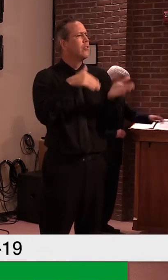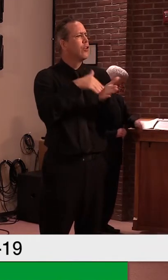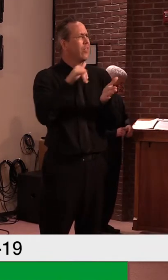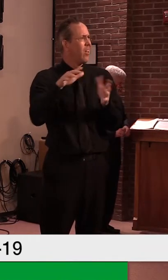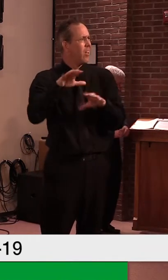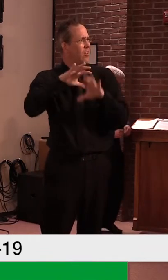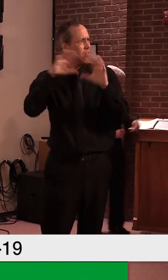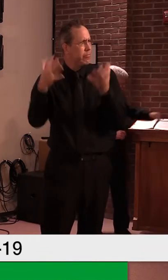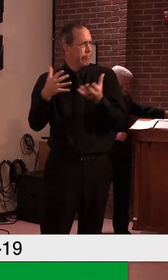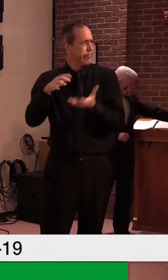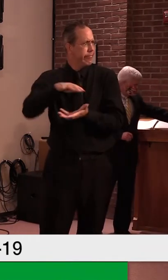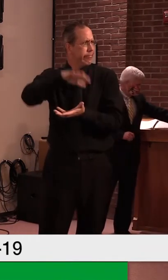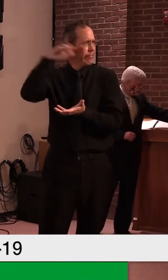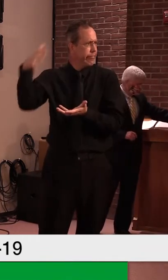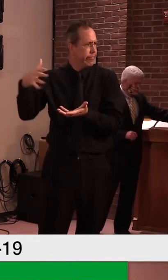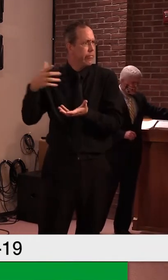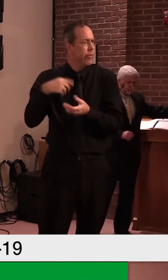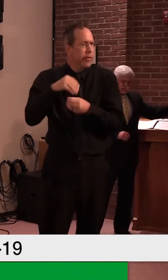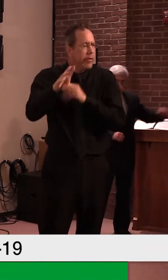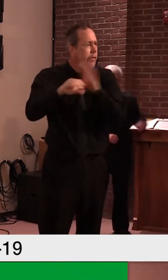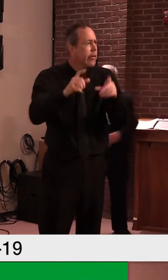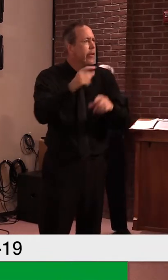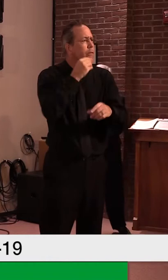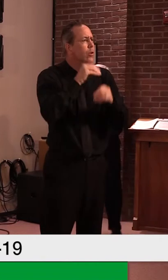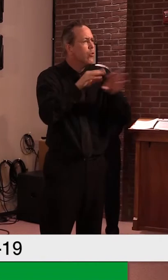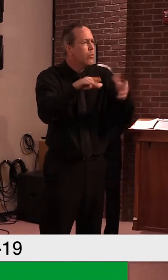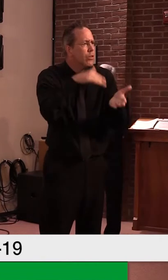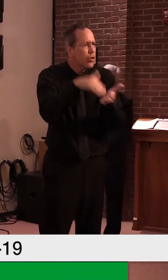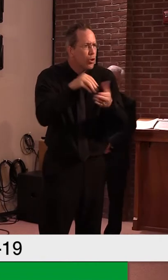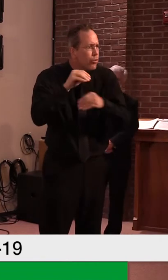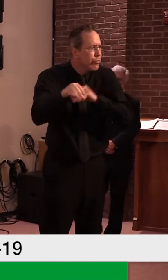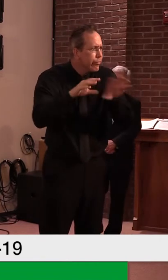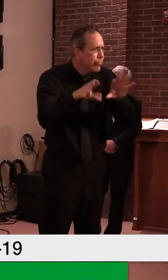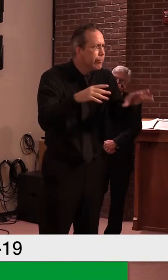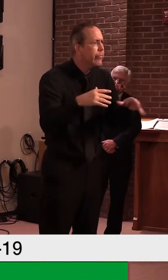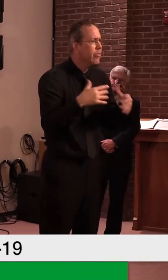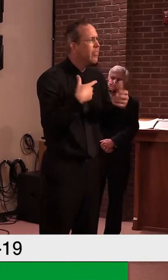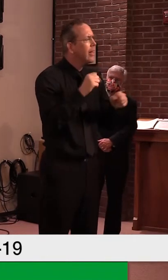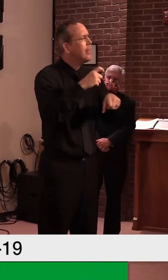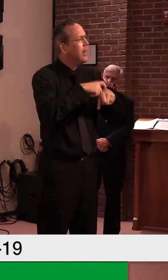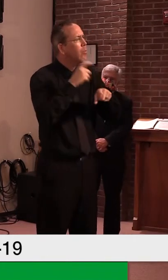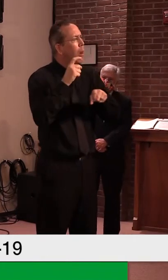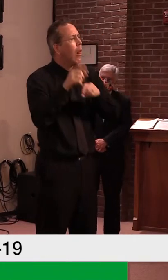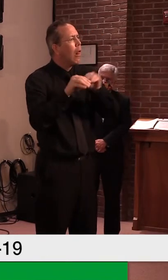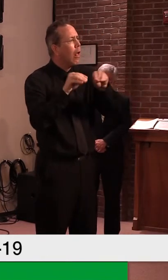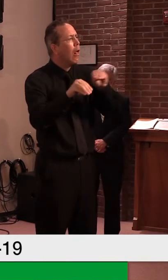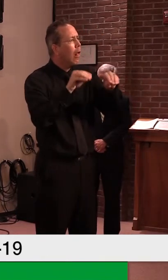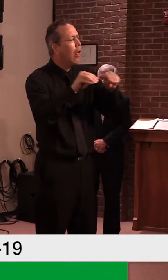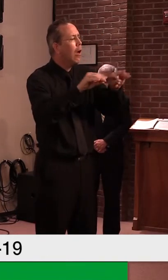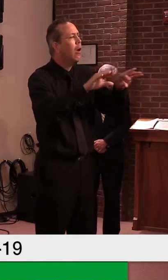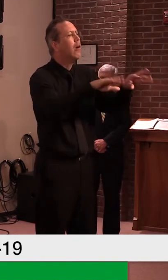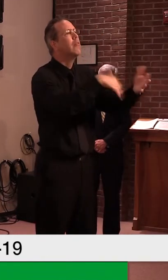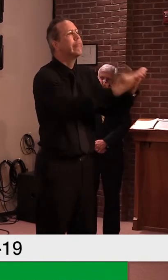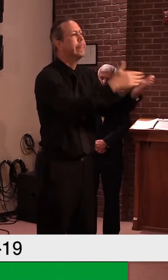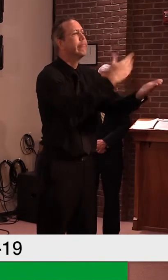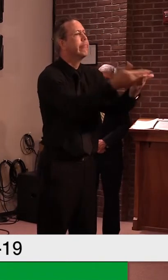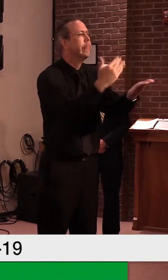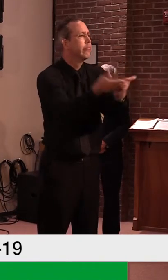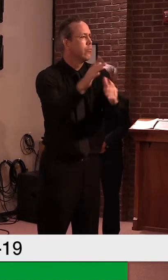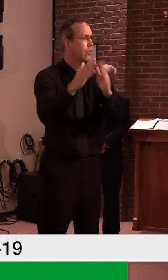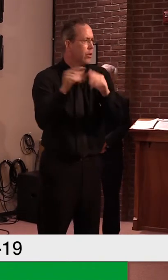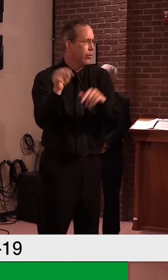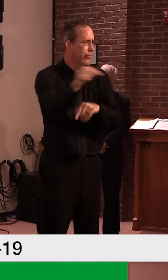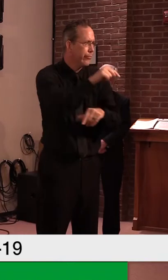sites, whether it was through the towns and so forth. So it's going to take a little time, uh, to get them out. Um, I, again, I would say, uh,